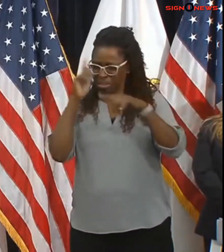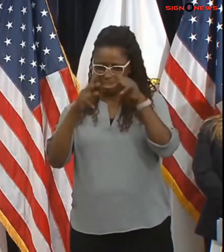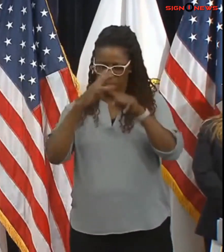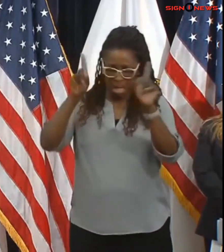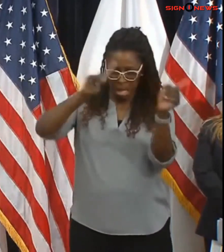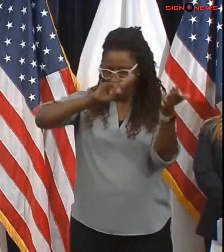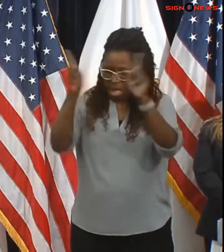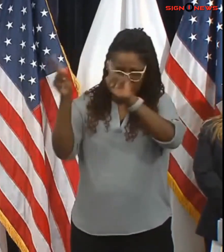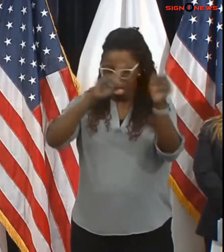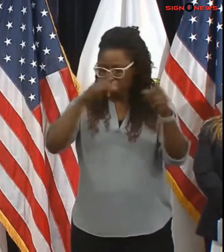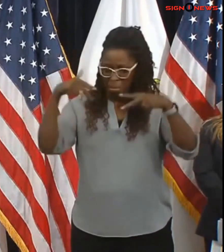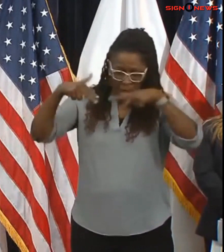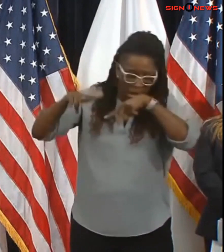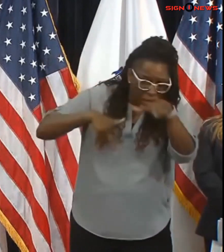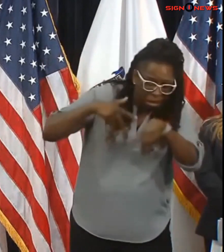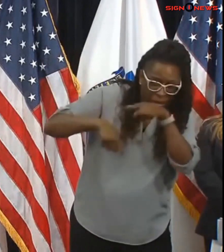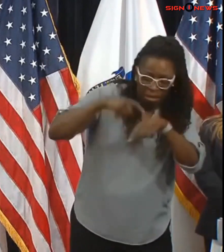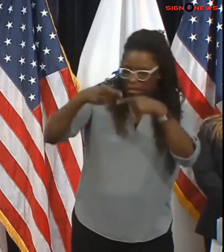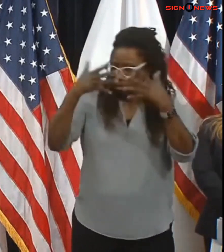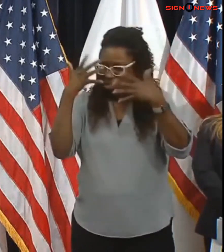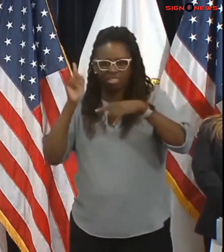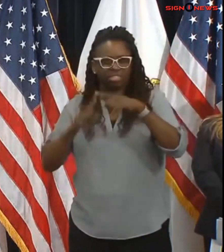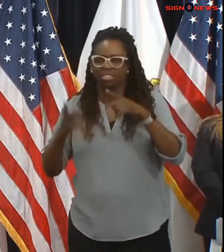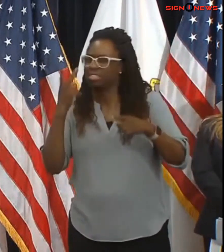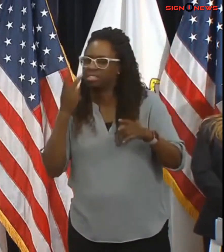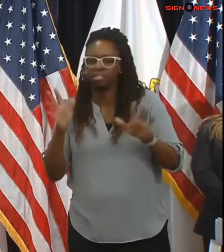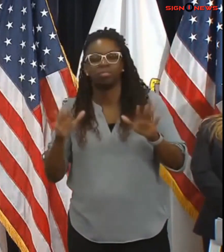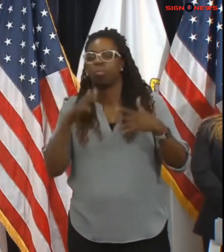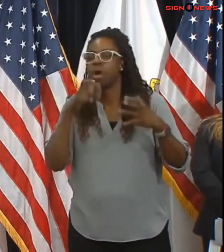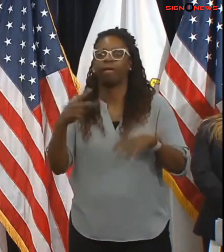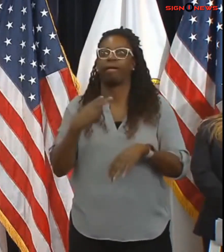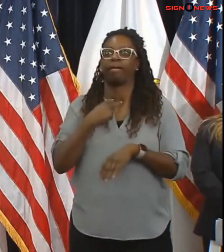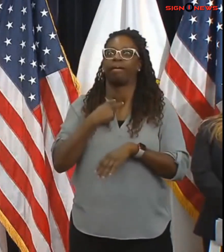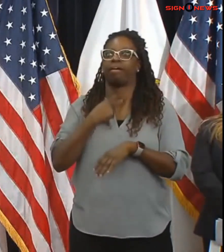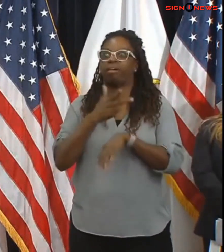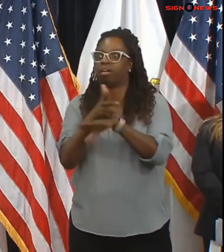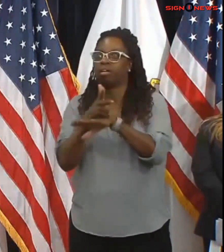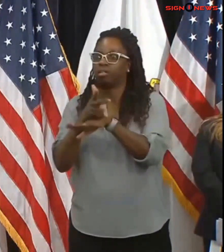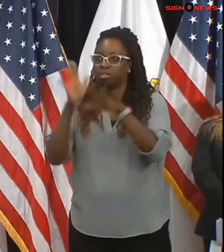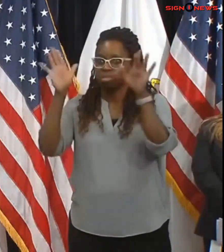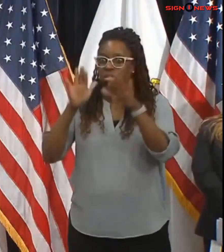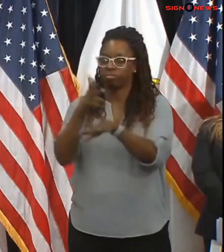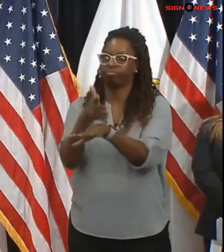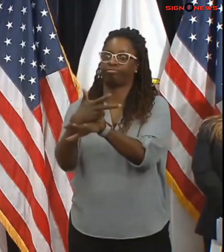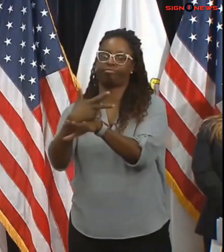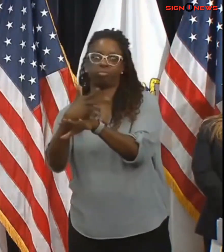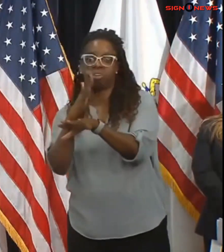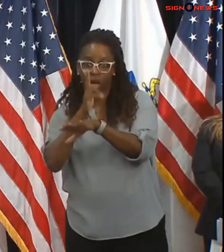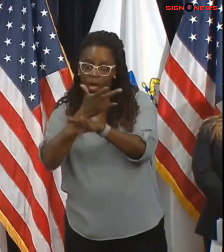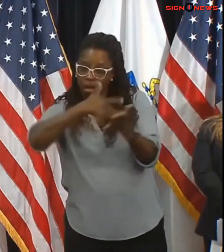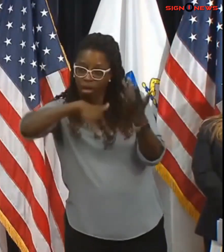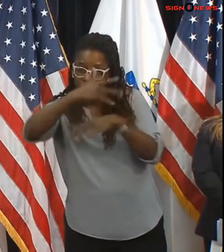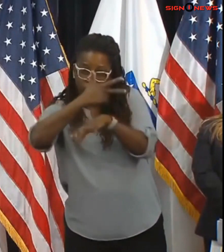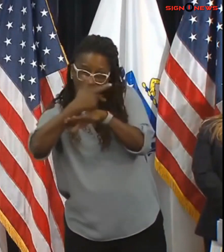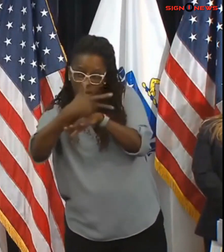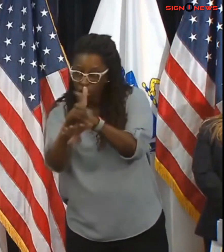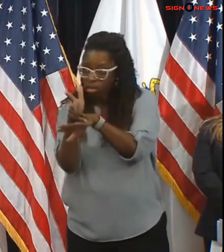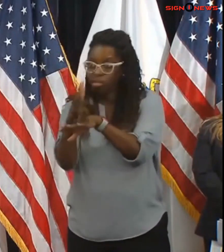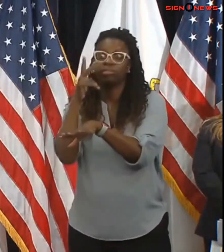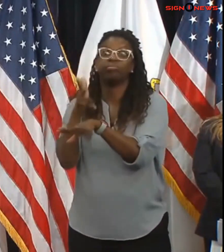It's going to be very cold tomorrow and tomorrow night and being stuck in a car is not where you want to be when it's this cold. We'll